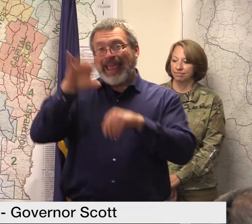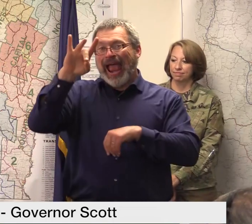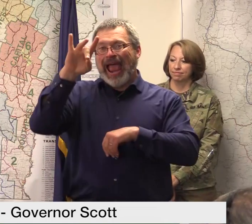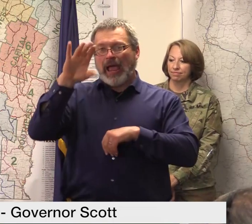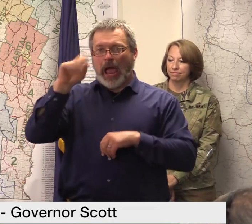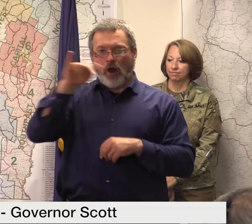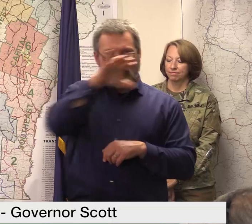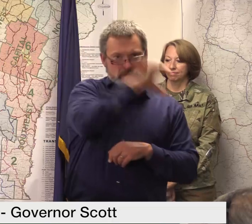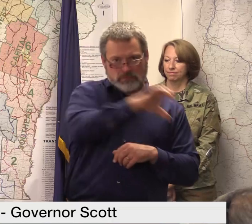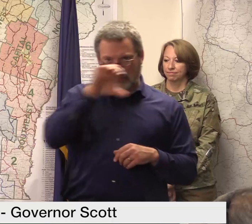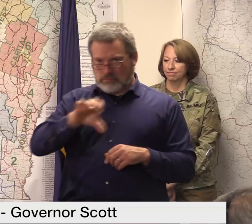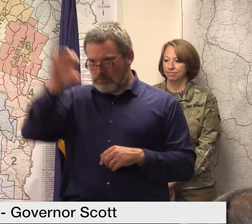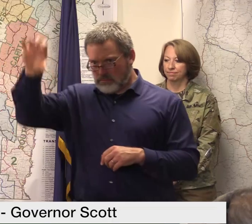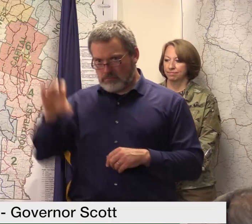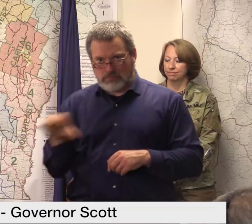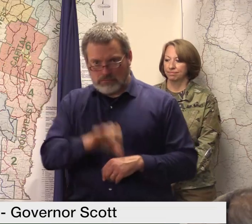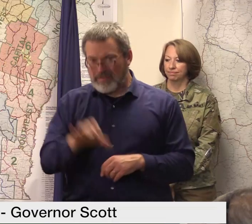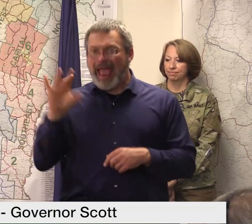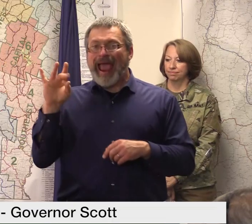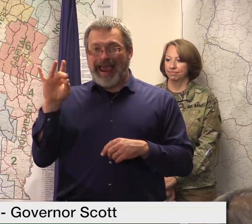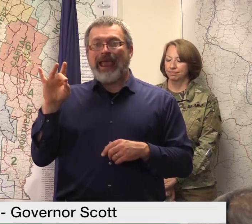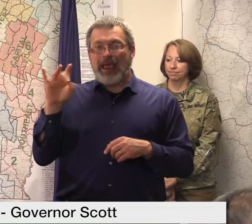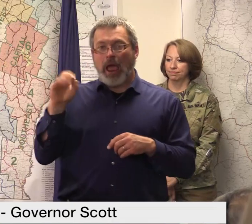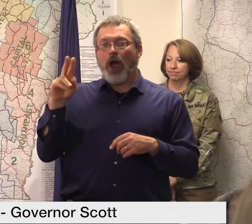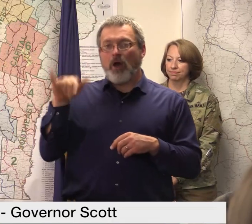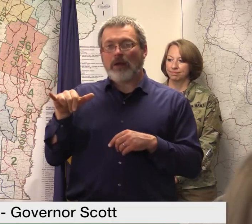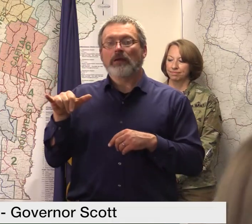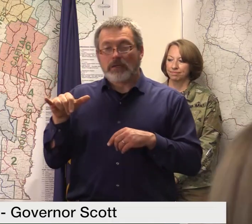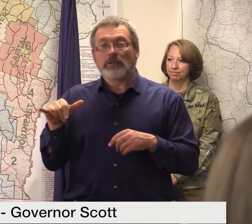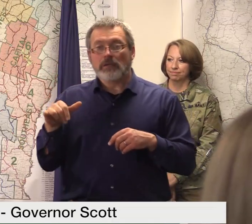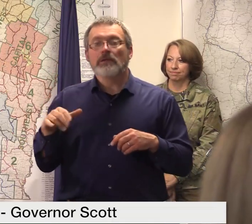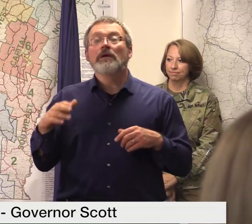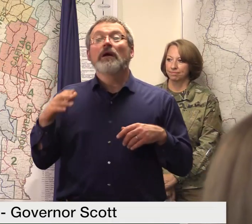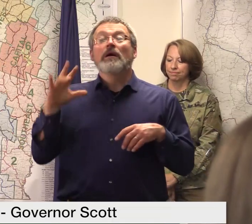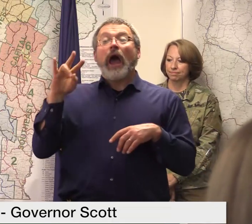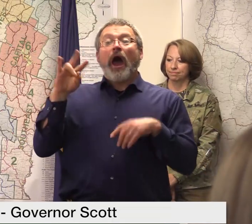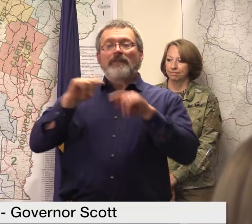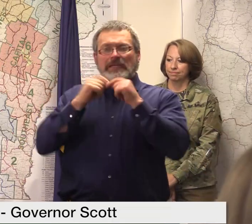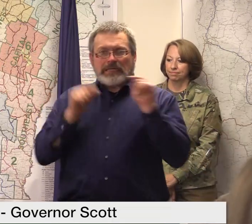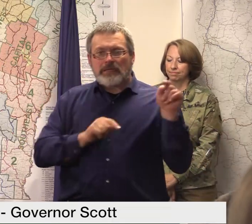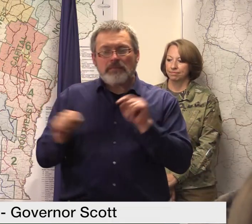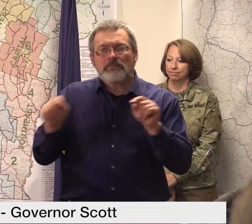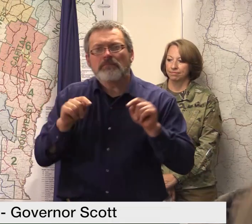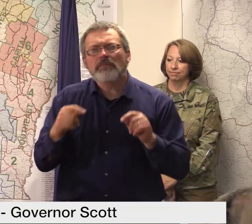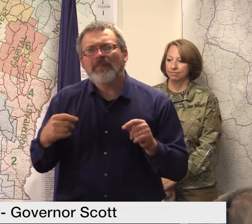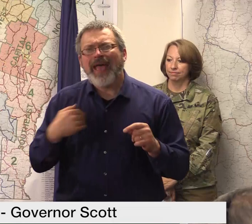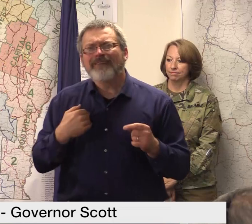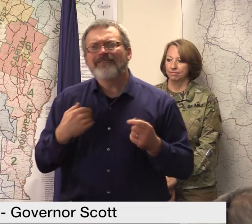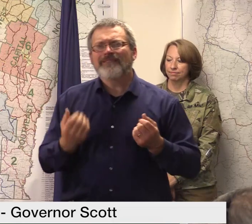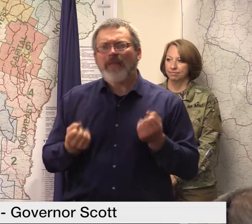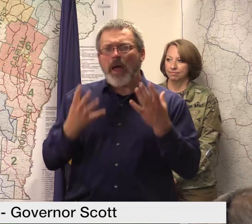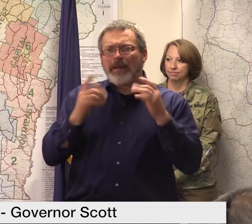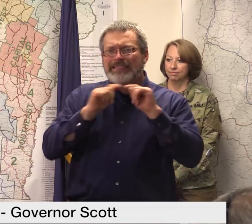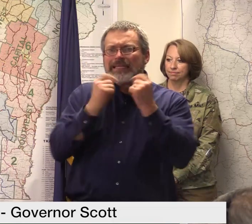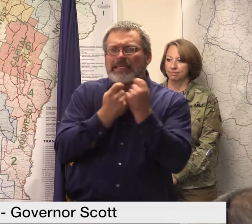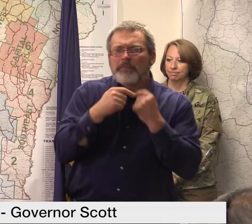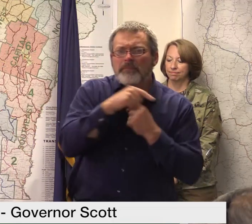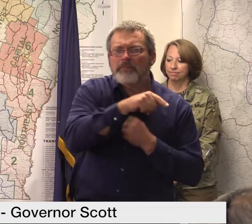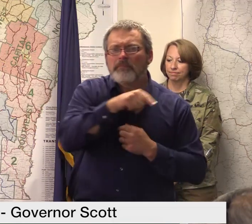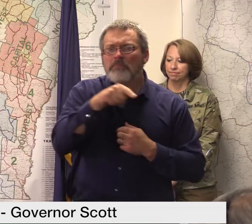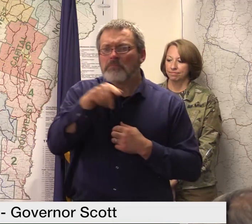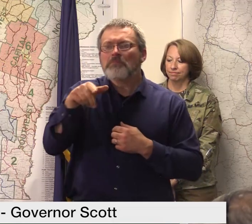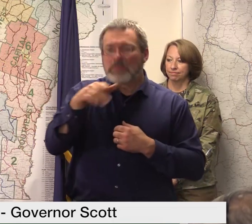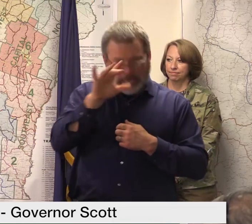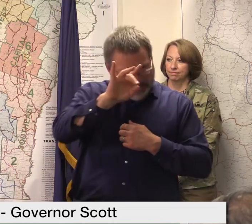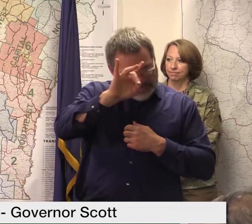we have personnel in the state multi-agency resource centers who can assist residents in signing up for assistance and we